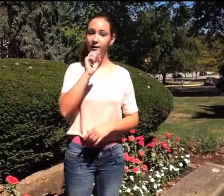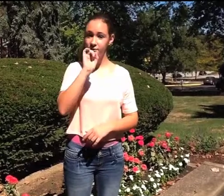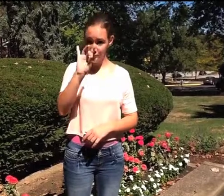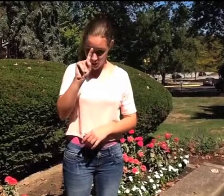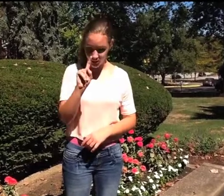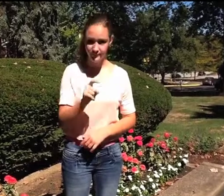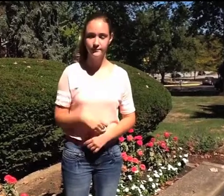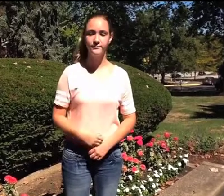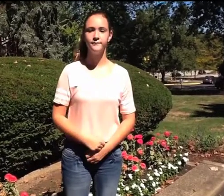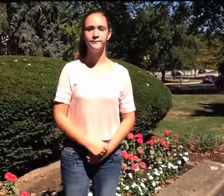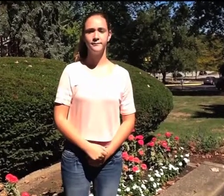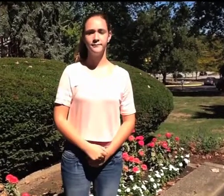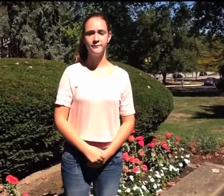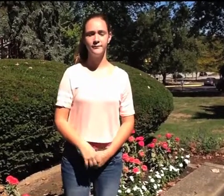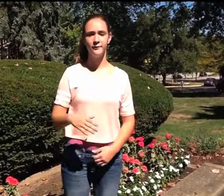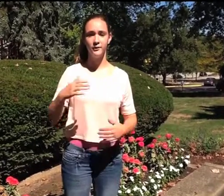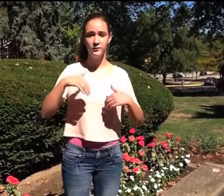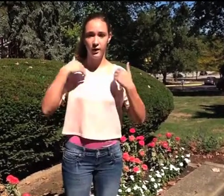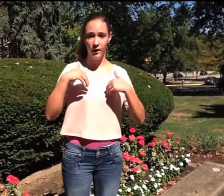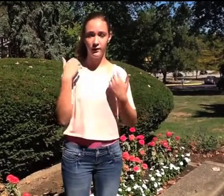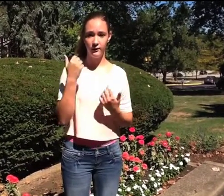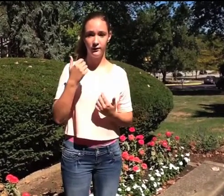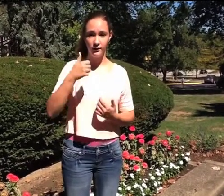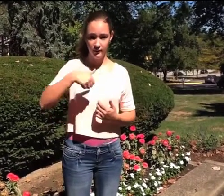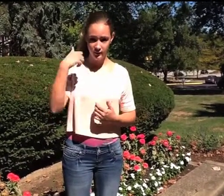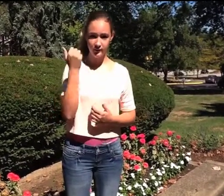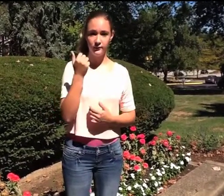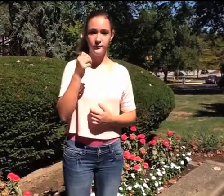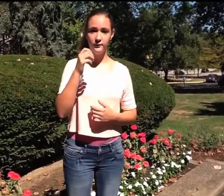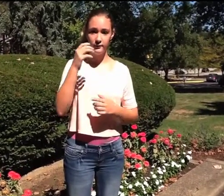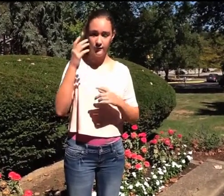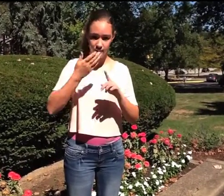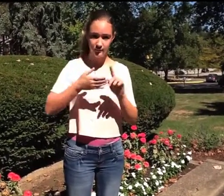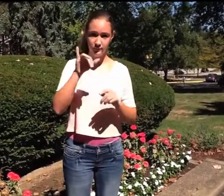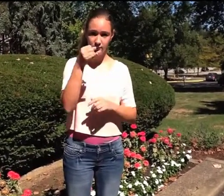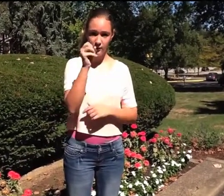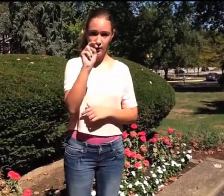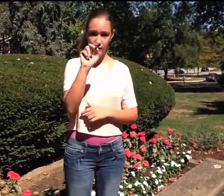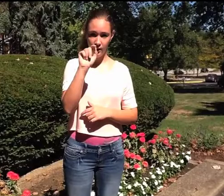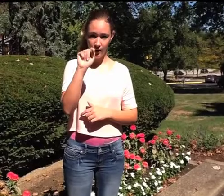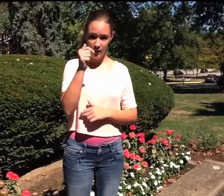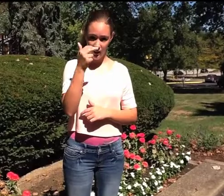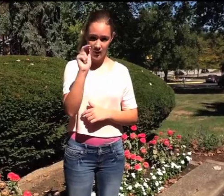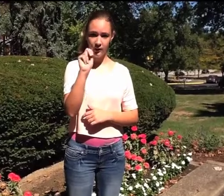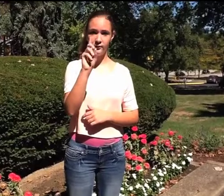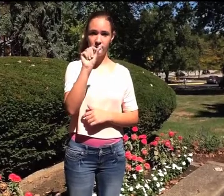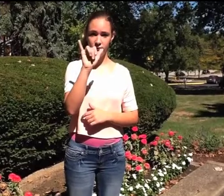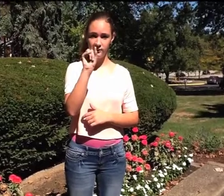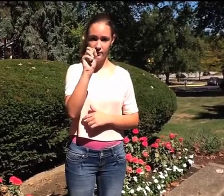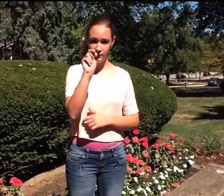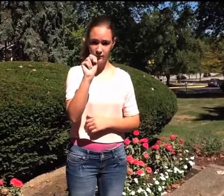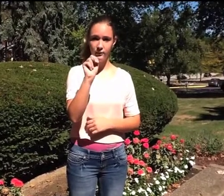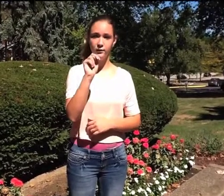He was 81 years old. The youngest person to sign the Constitution was Jonathan Dayton of New Jersey.